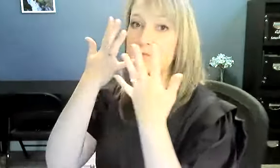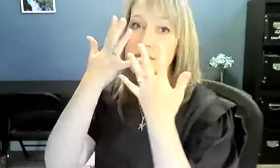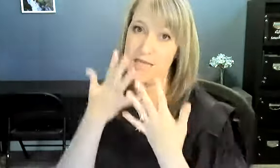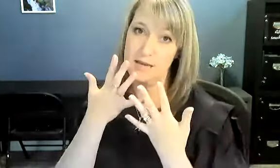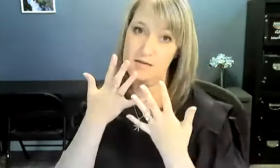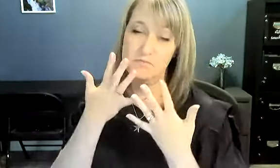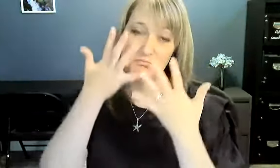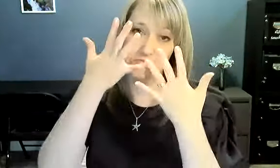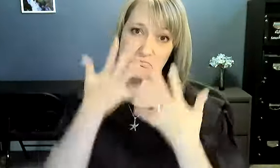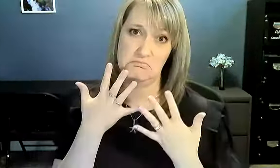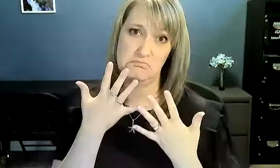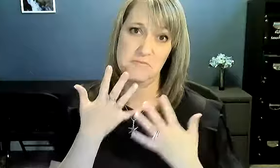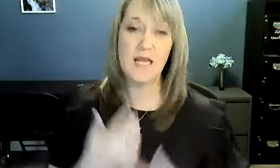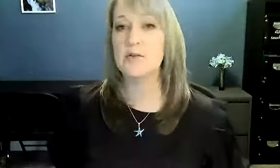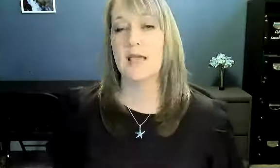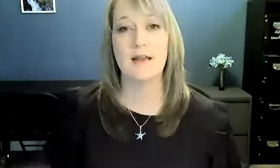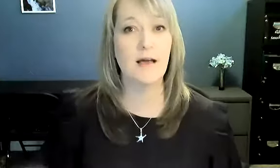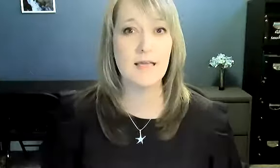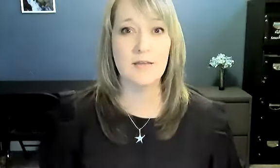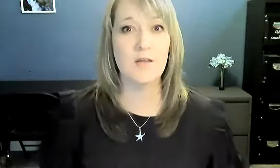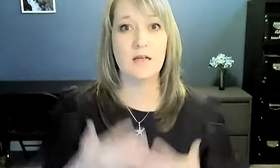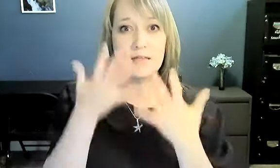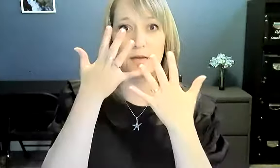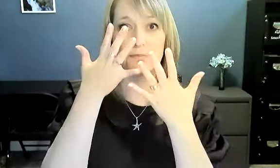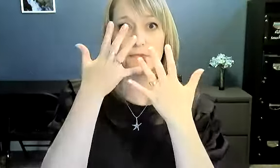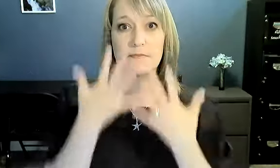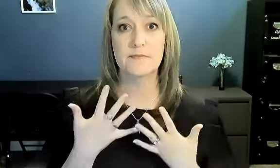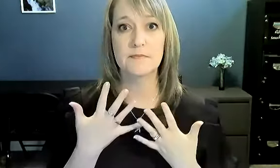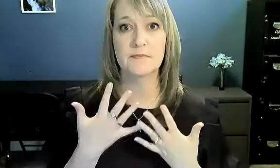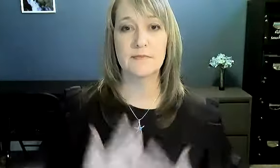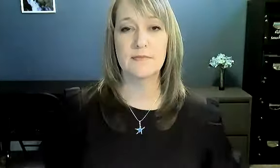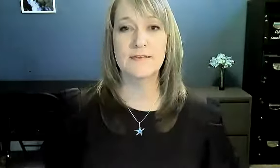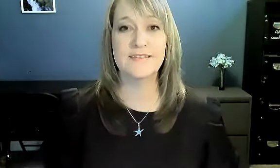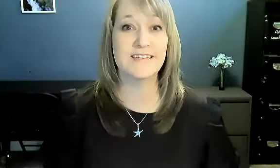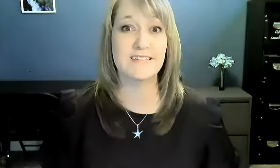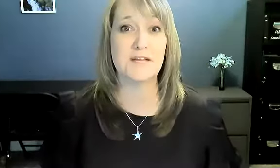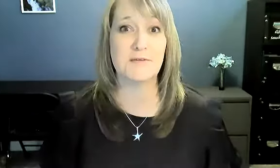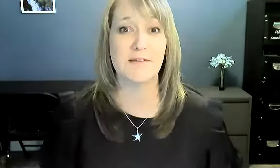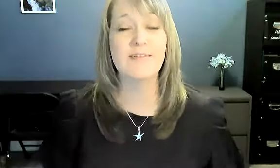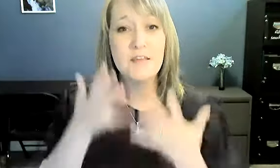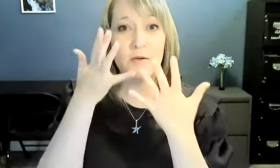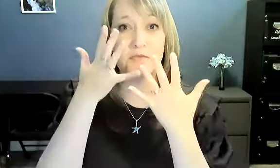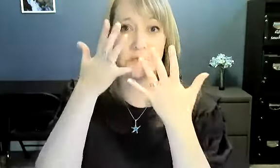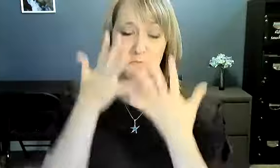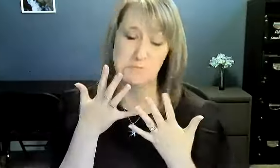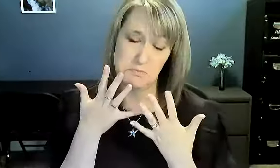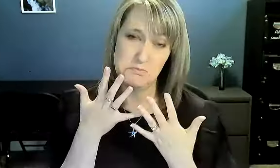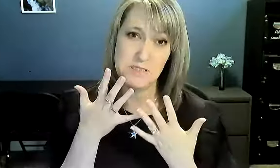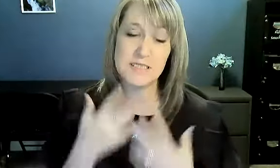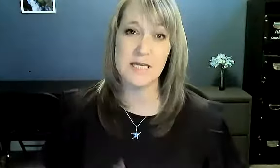Sad. And you cannot, again, you cannot sign. Because that's not real. You have to be sad.